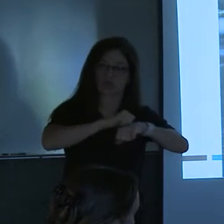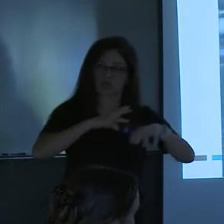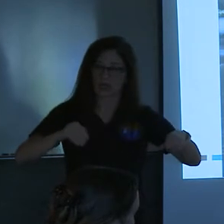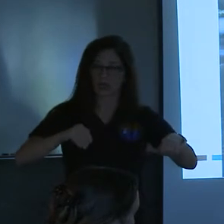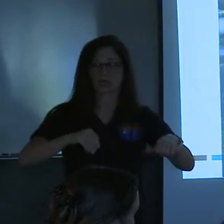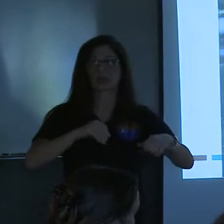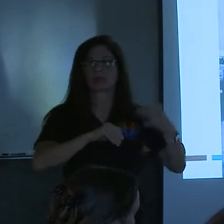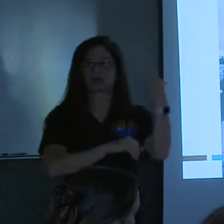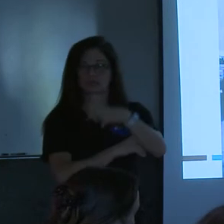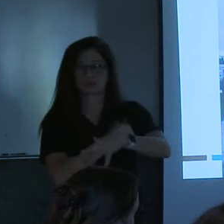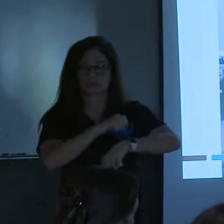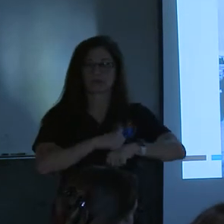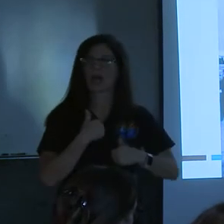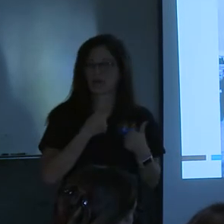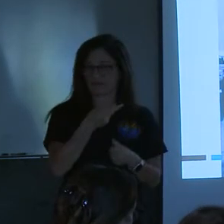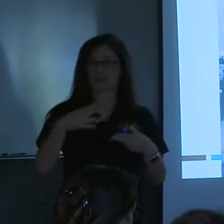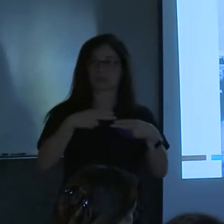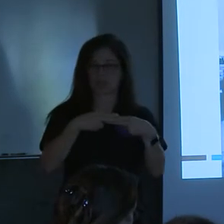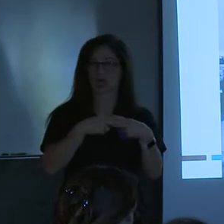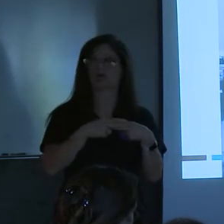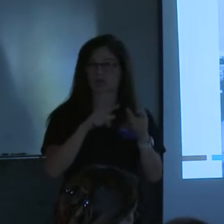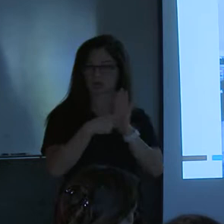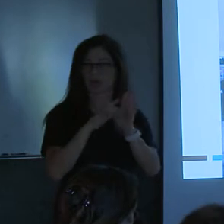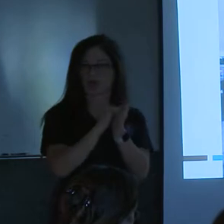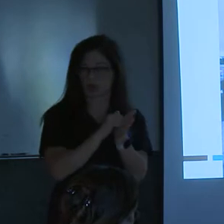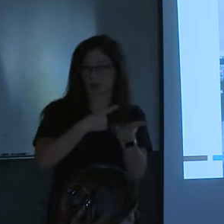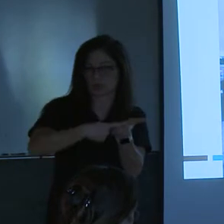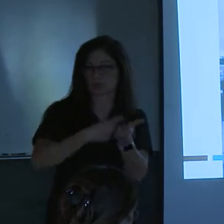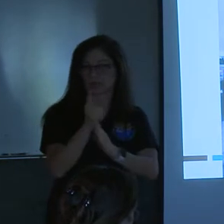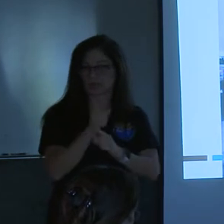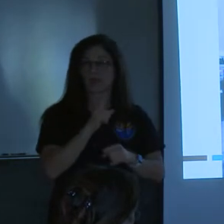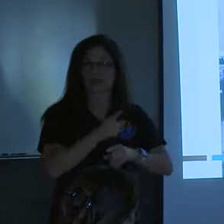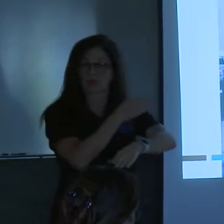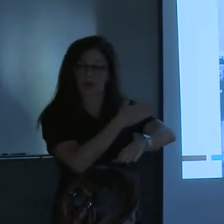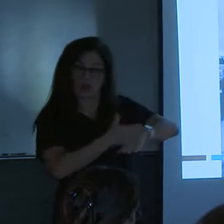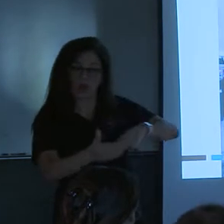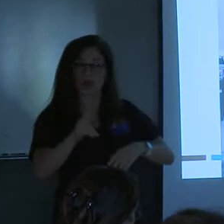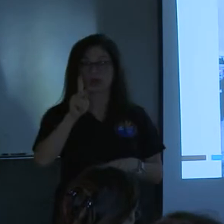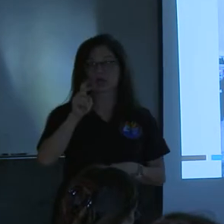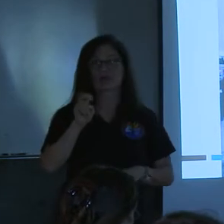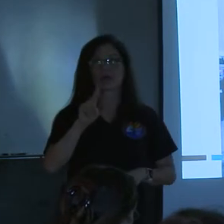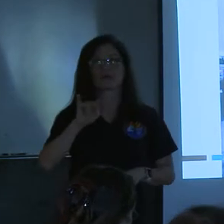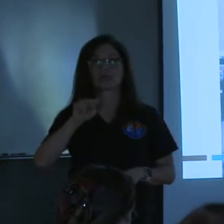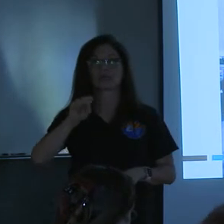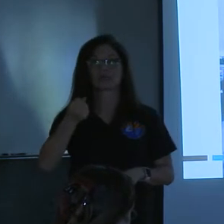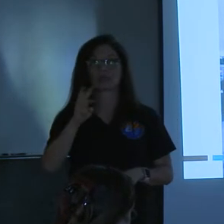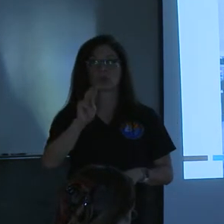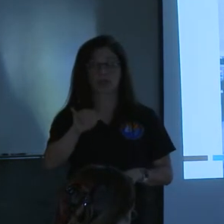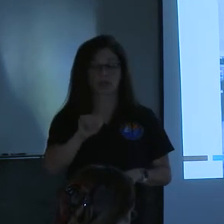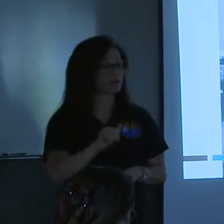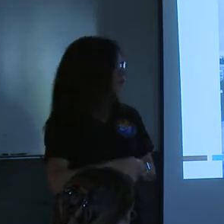slides about that. Uh, let's talk about that in a minute. Uh, this is down the channel at Kevin's Way and water